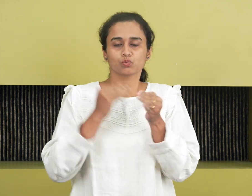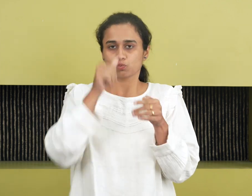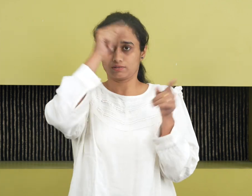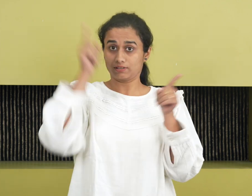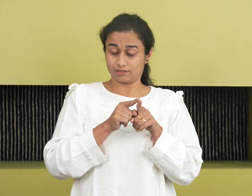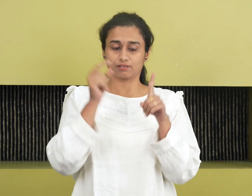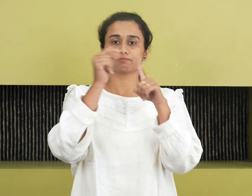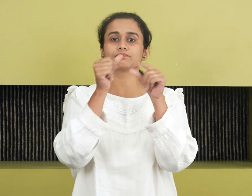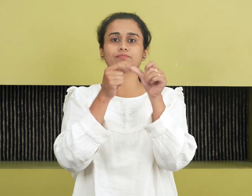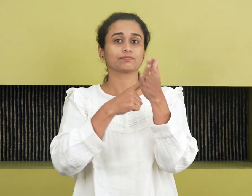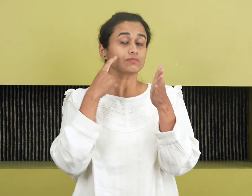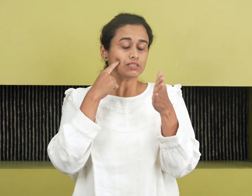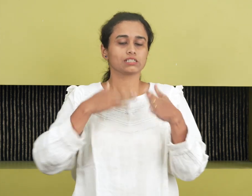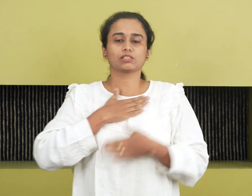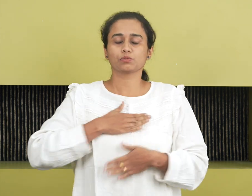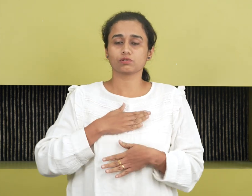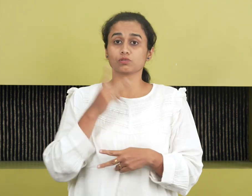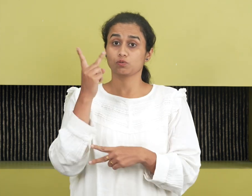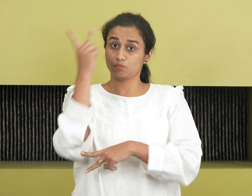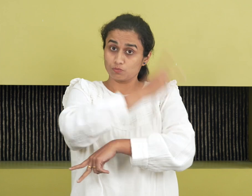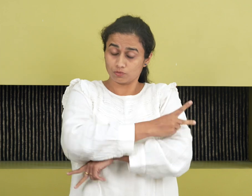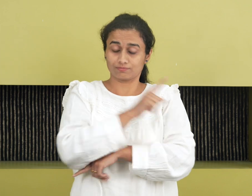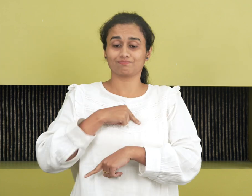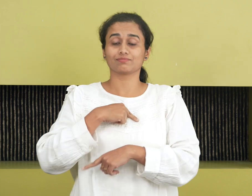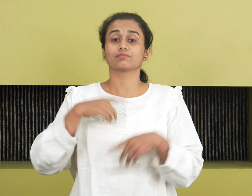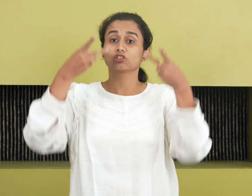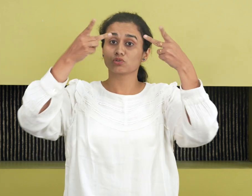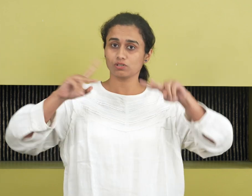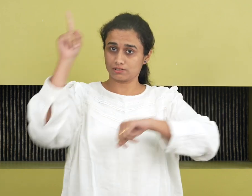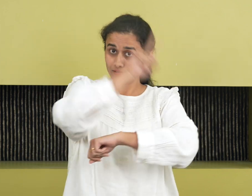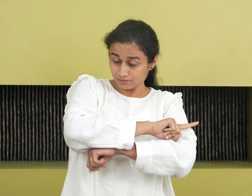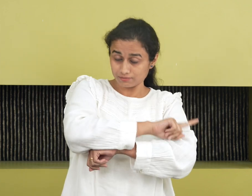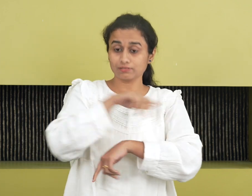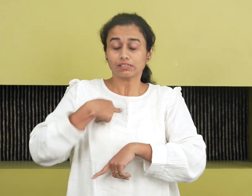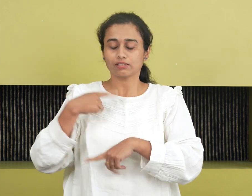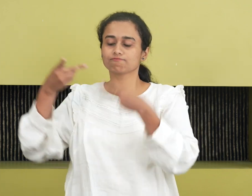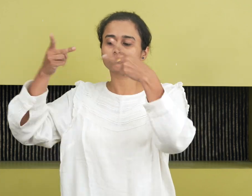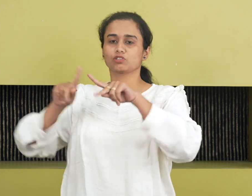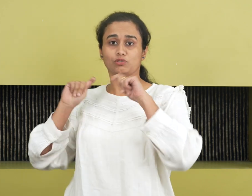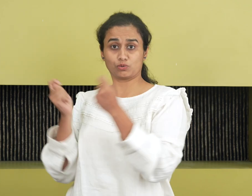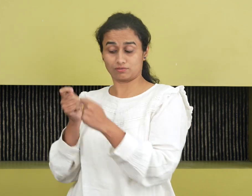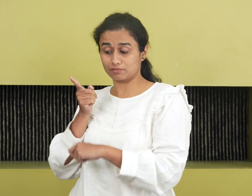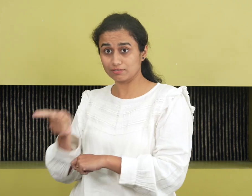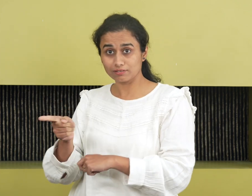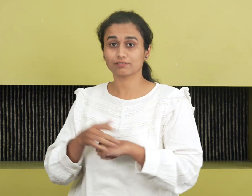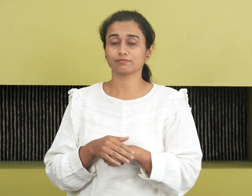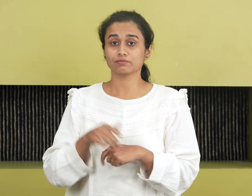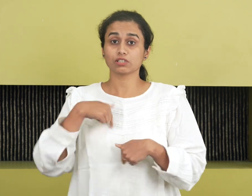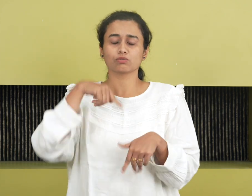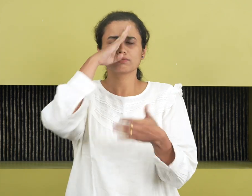World Translation Day and our translations team that we believe to be the